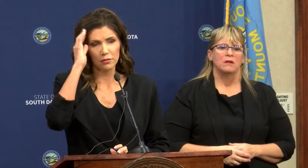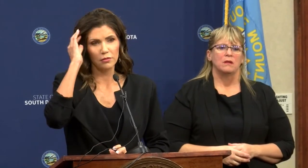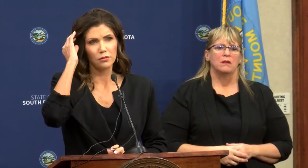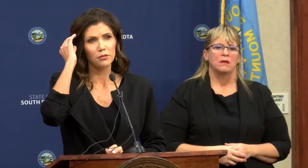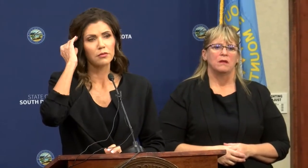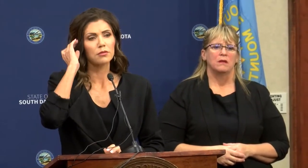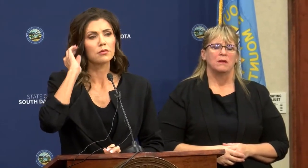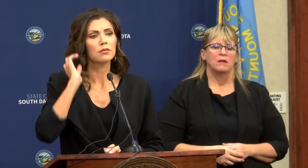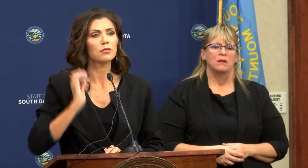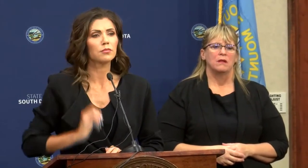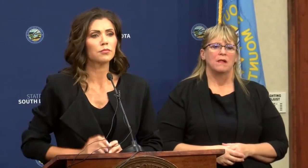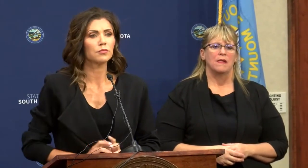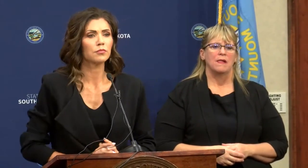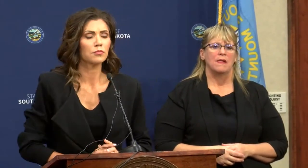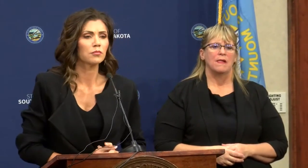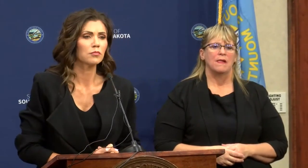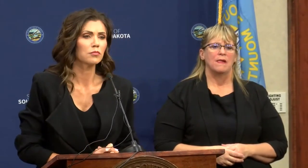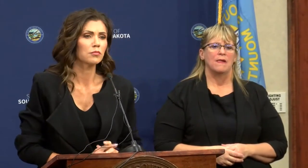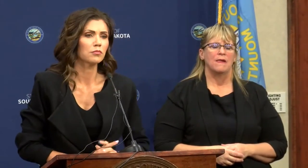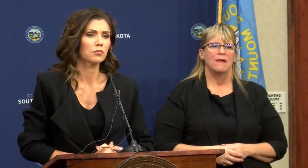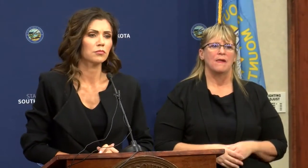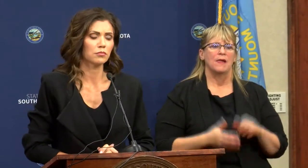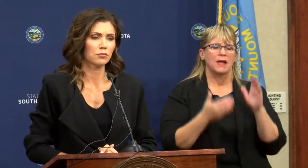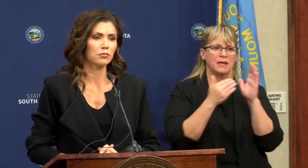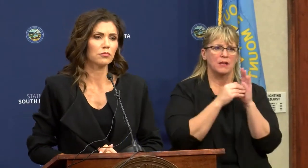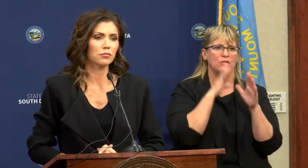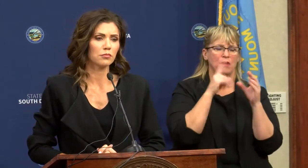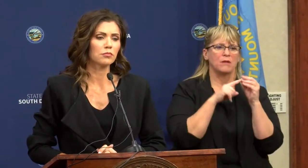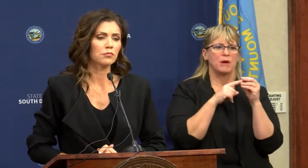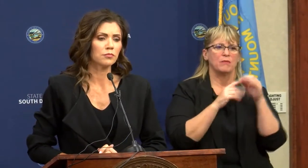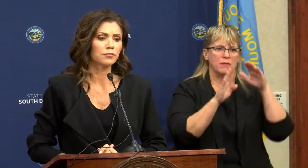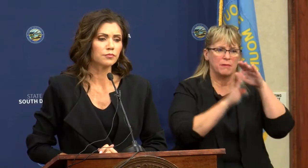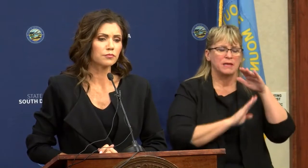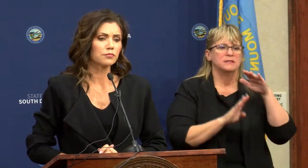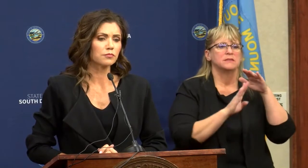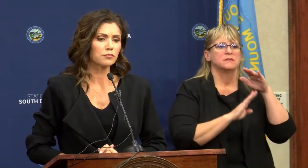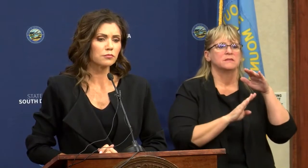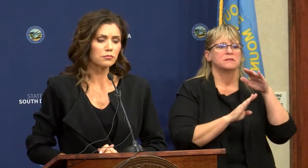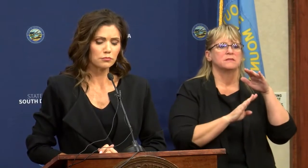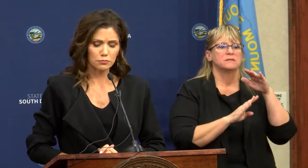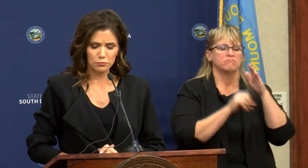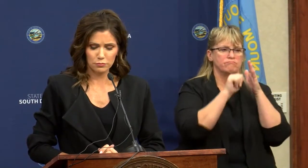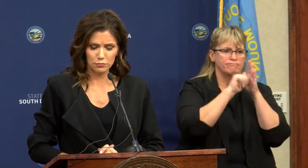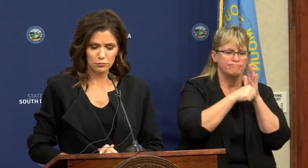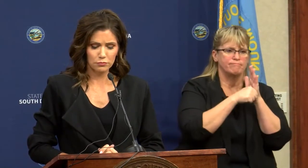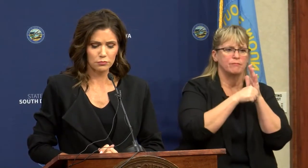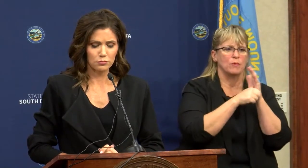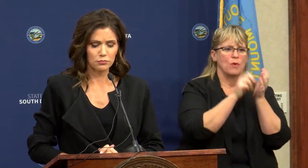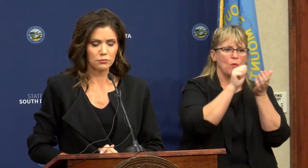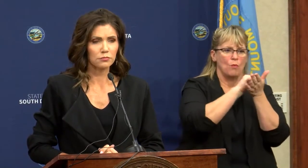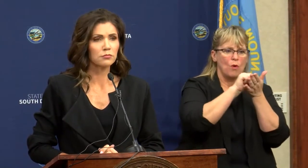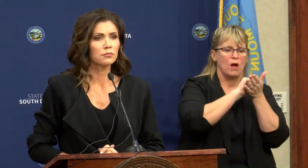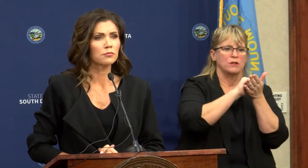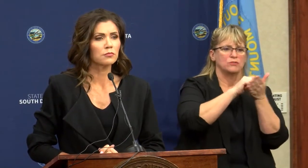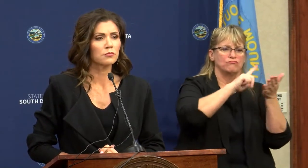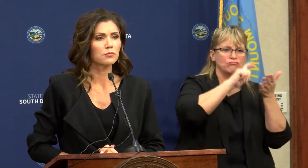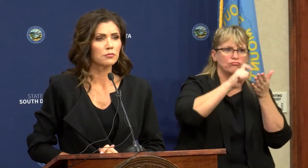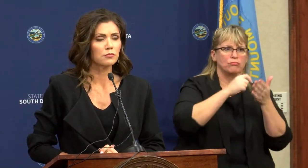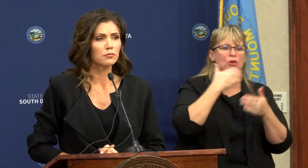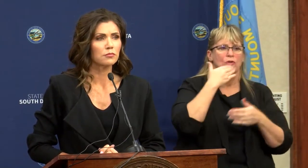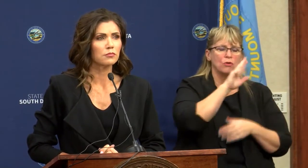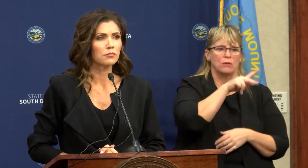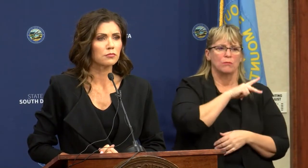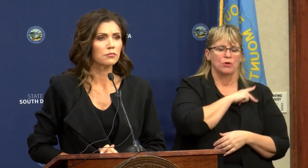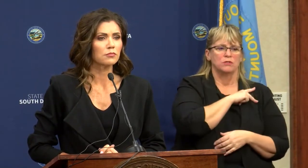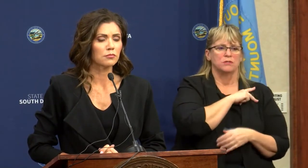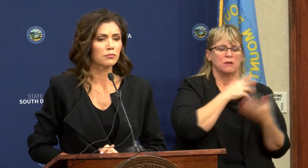stressing the basics that we need to do. We need to wash our hands and practice good personal